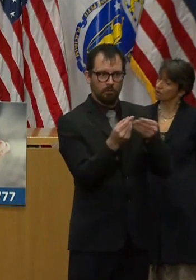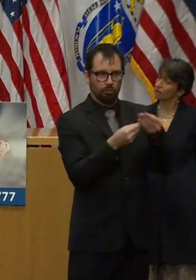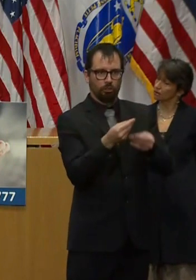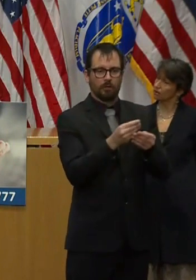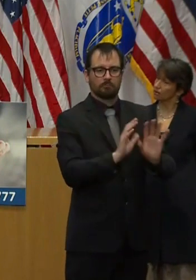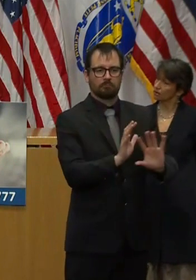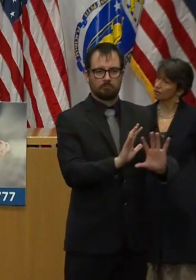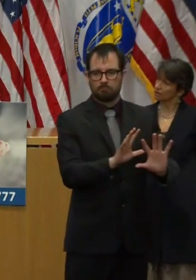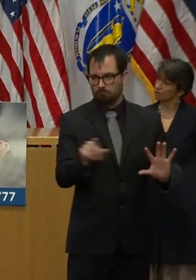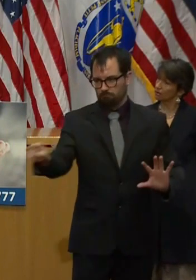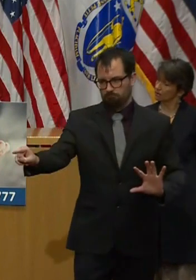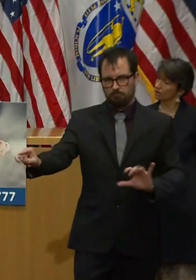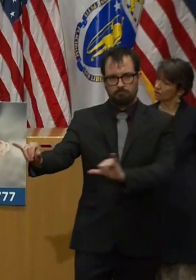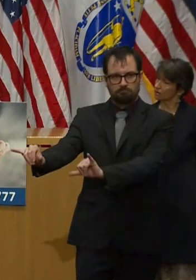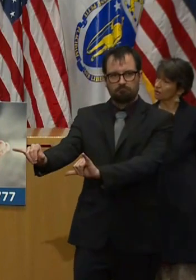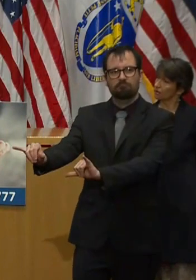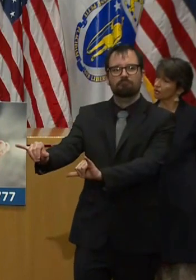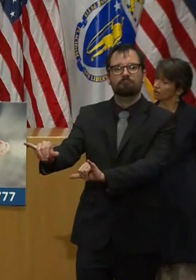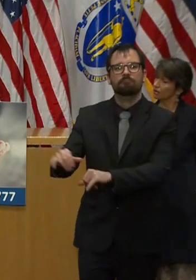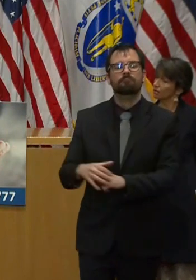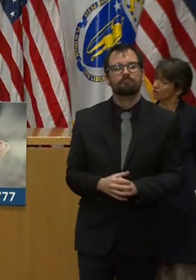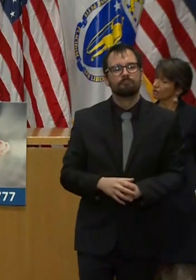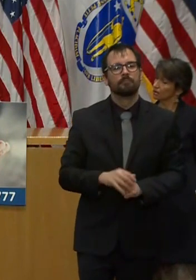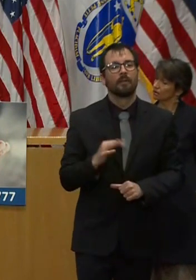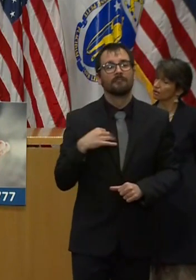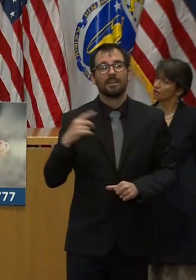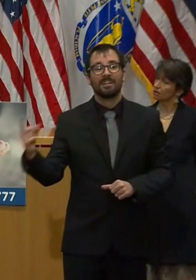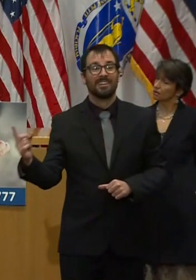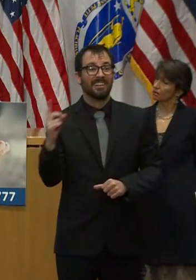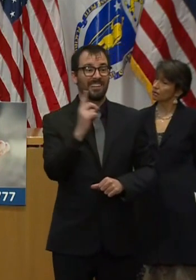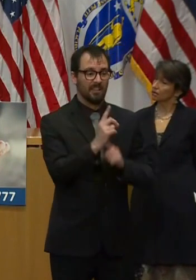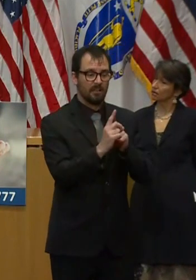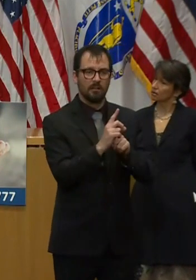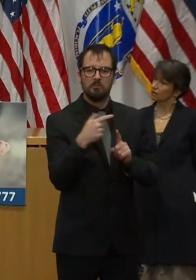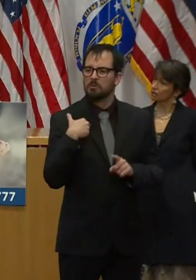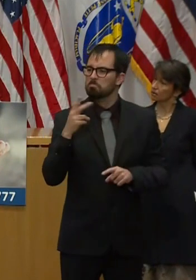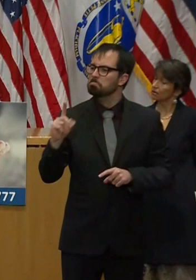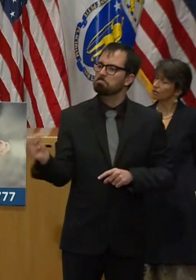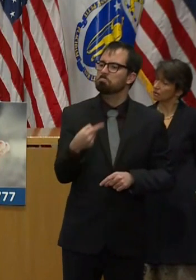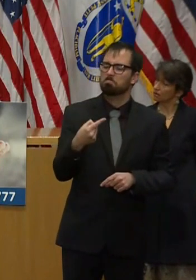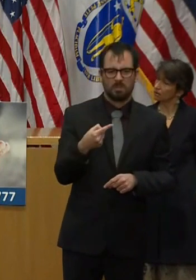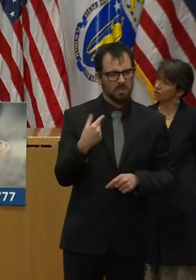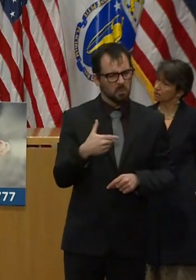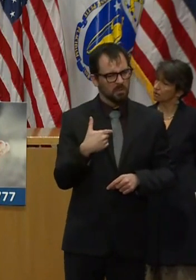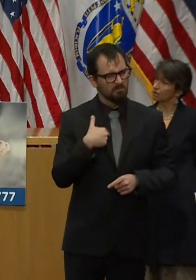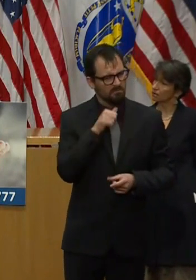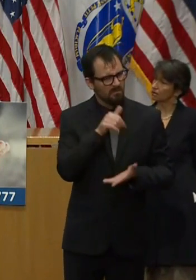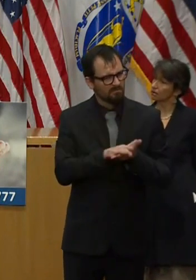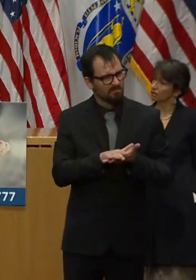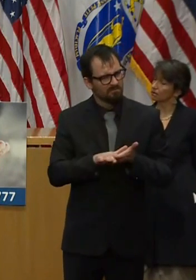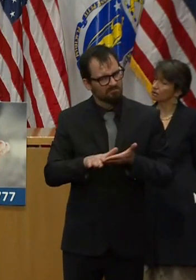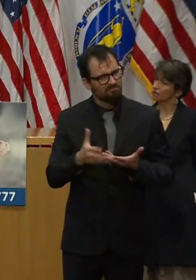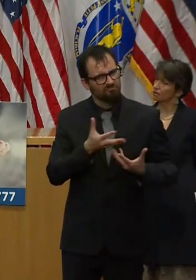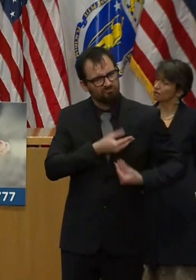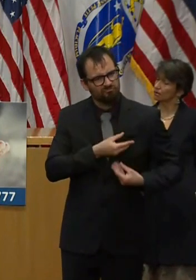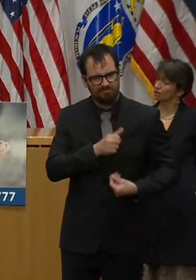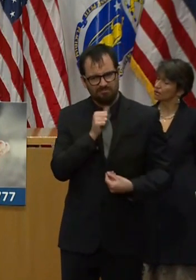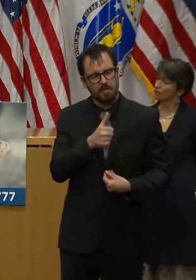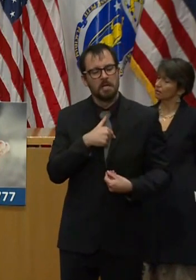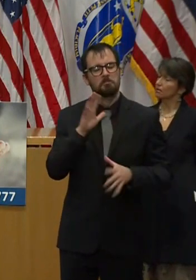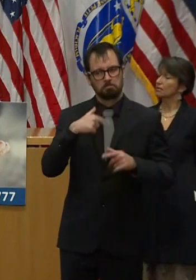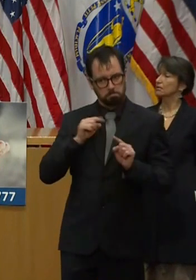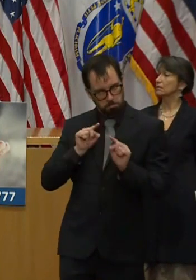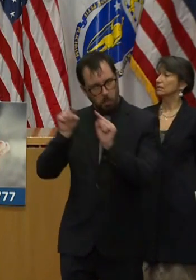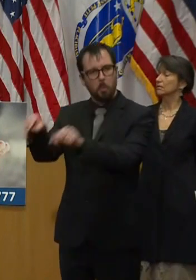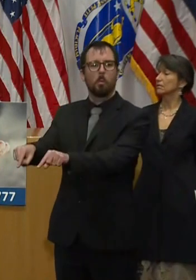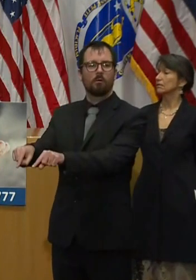humane, compassionate, or good, and so we, this week, rolled out mobile testing, again, with our National Guard, and we're expanding that